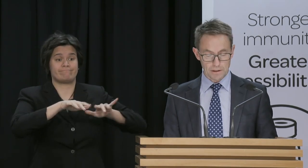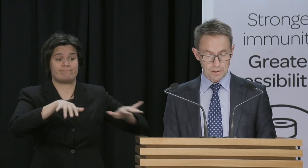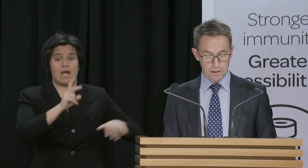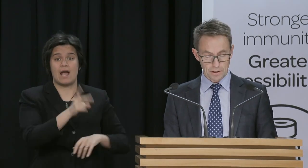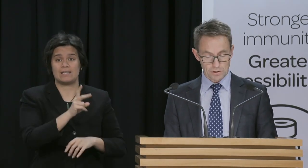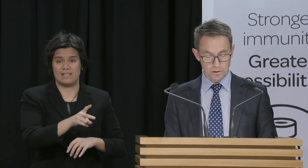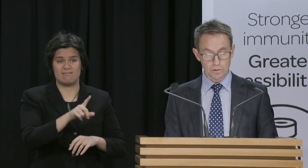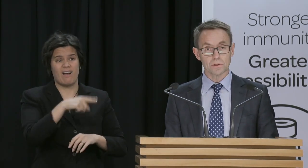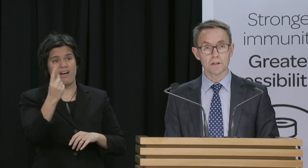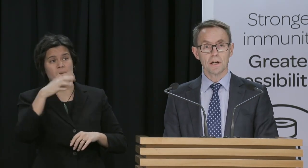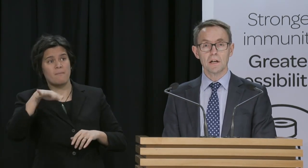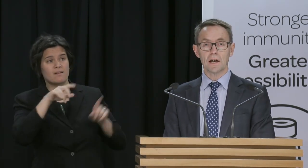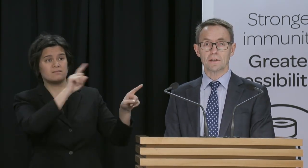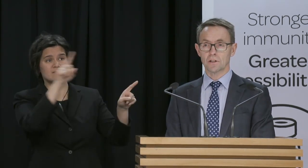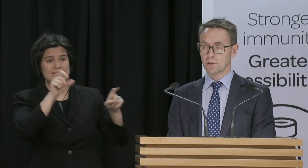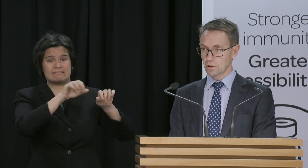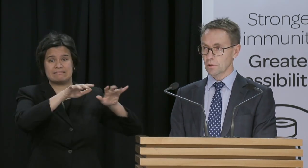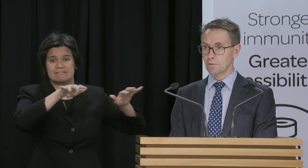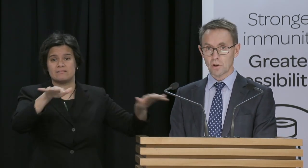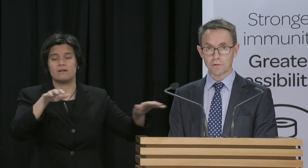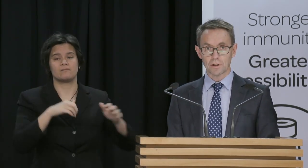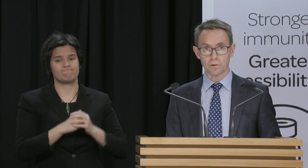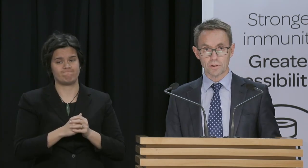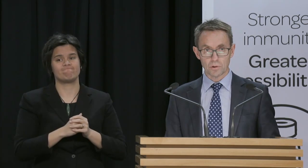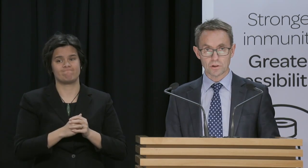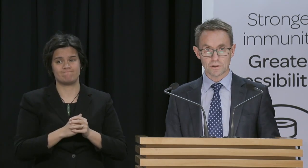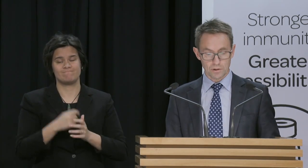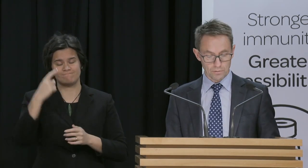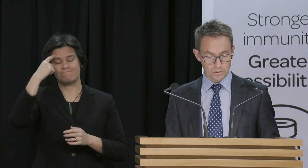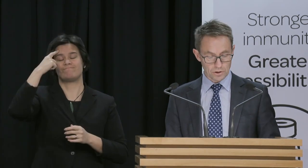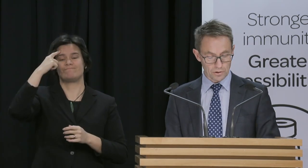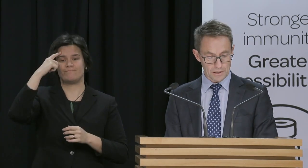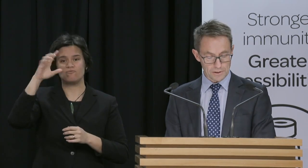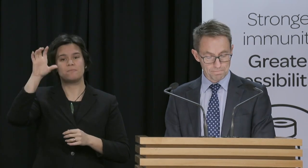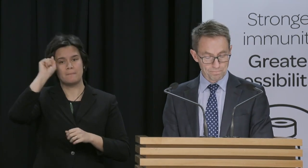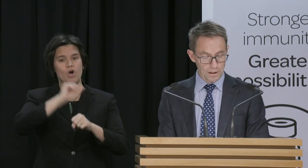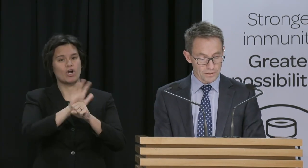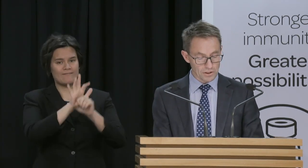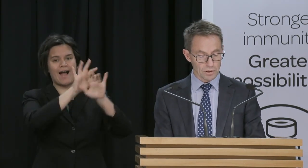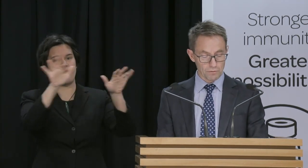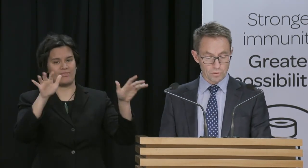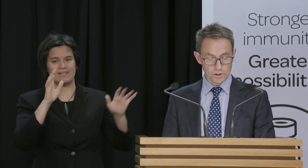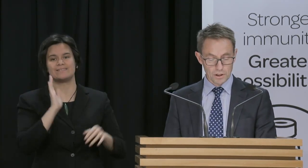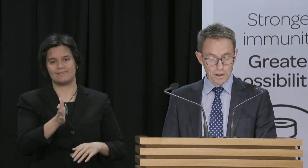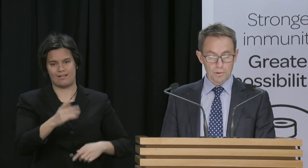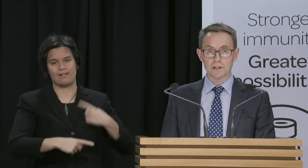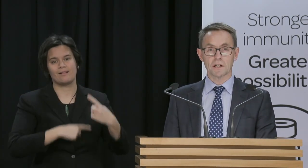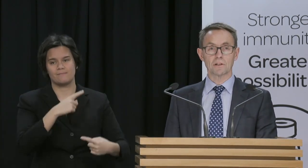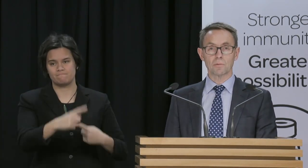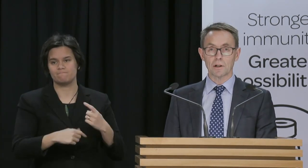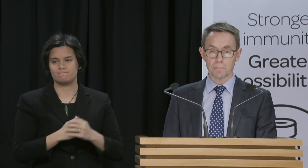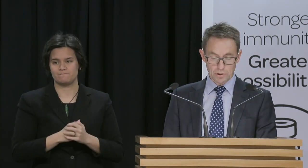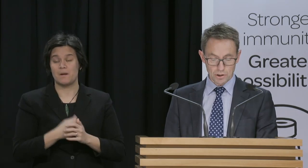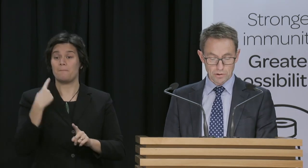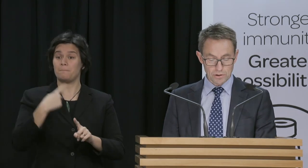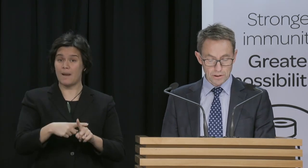pandemic continues and is continually evolving with the emergence of new strains. It does reinforce we are